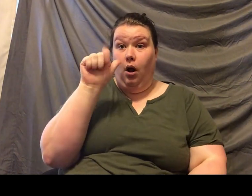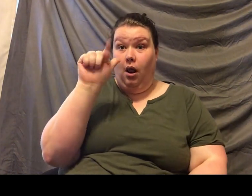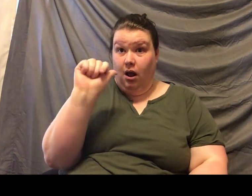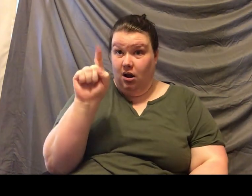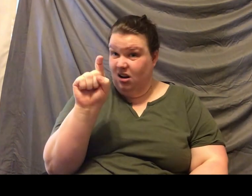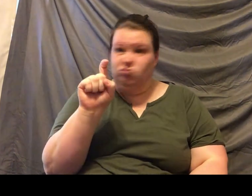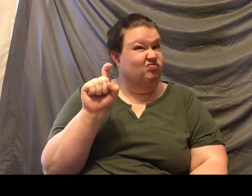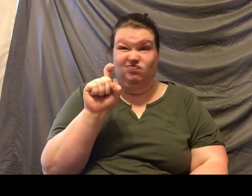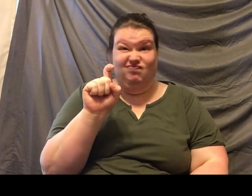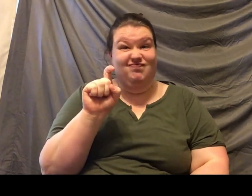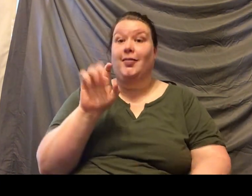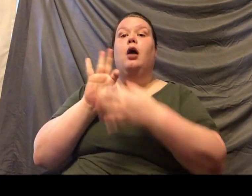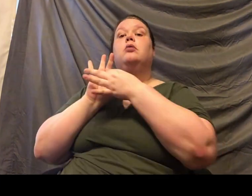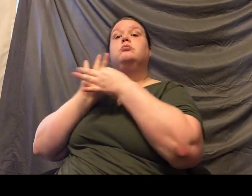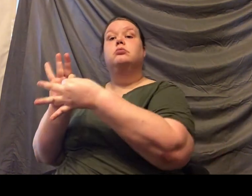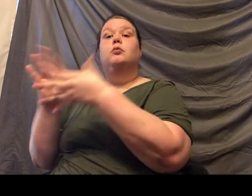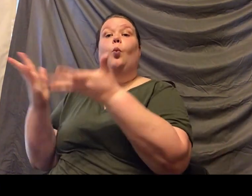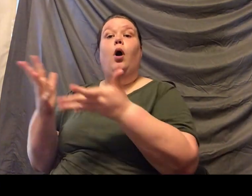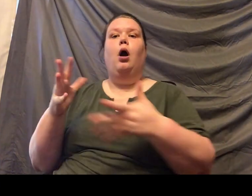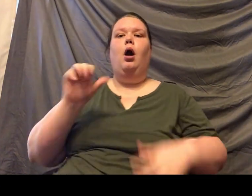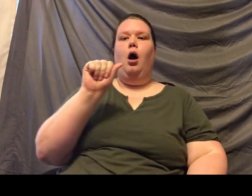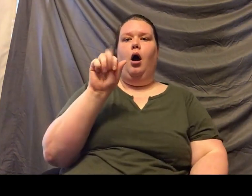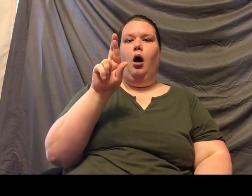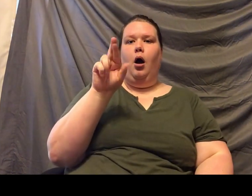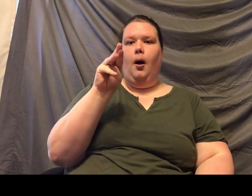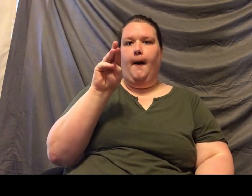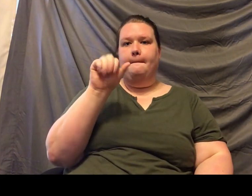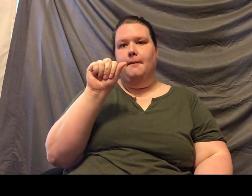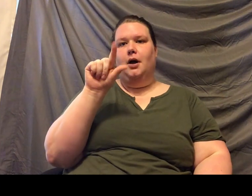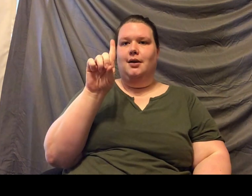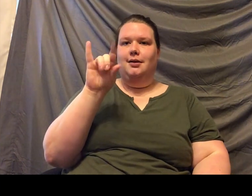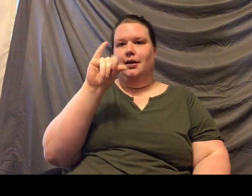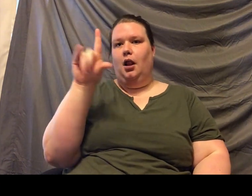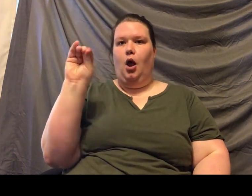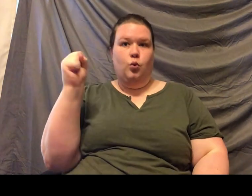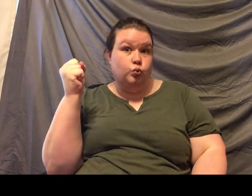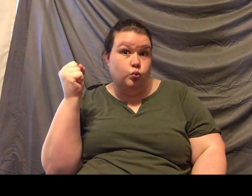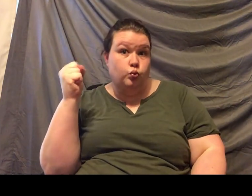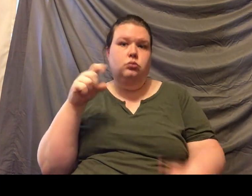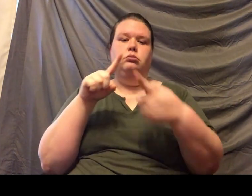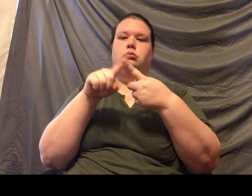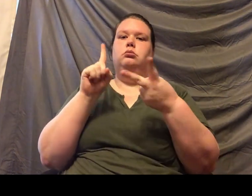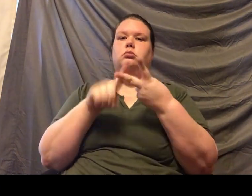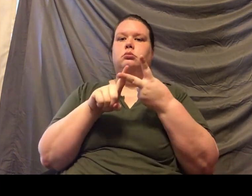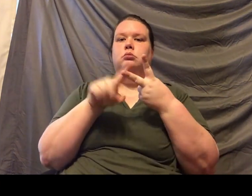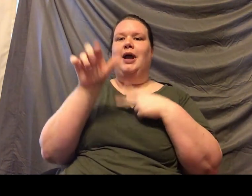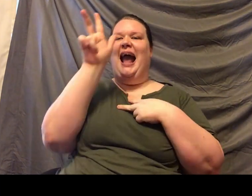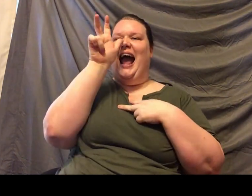armadillos. What else, Melanie? What are they related to? Anteaters. Yeah. One of the fun facts I